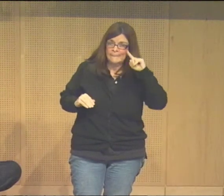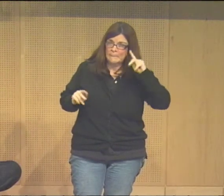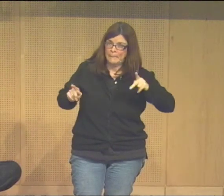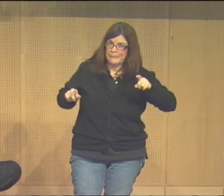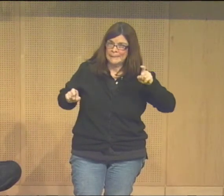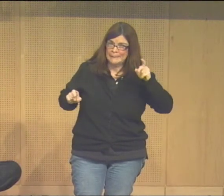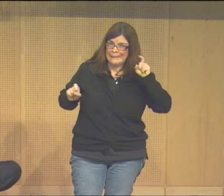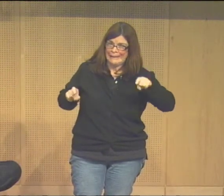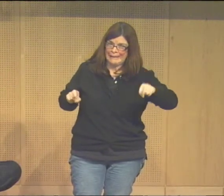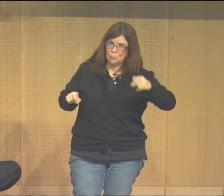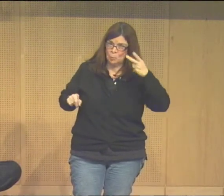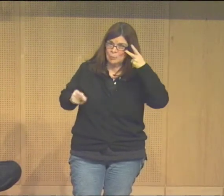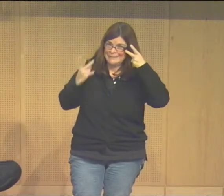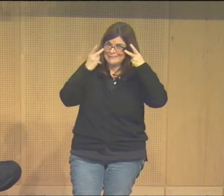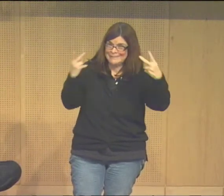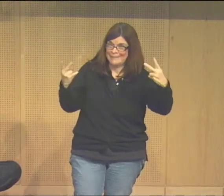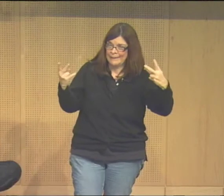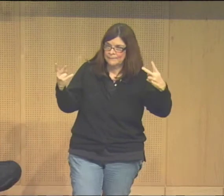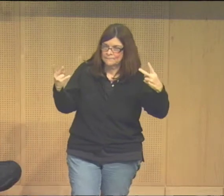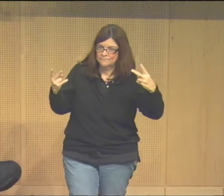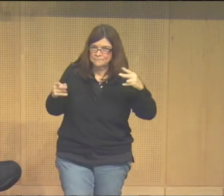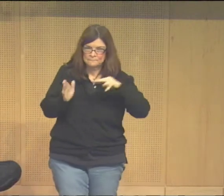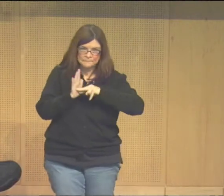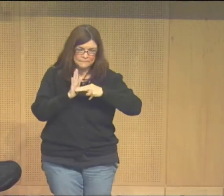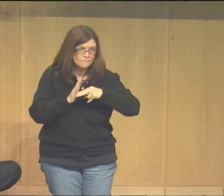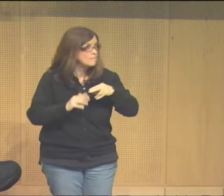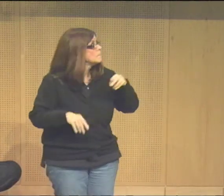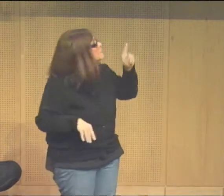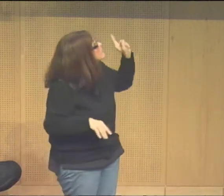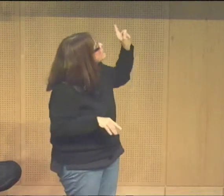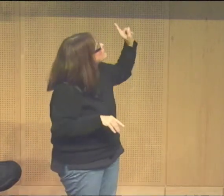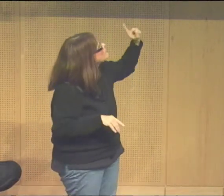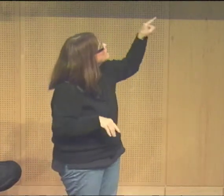And the light of deaf people. And we need that hope. We need to see that light and illumination.